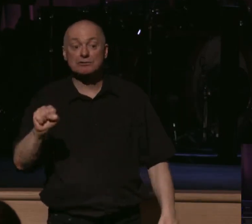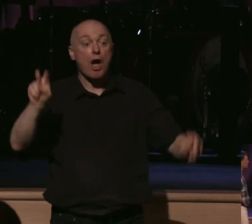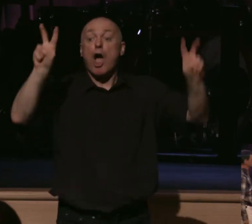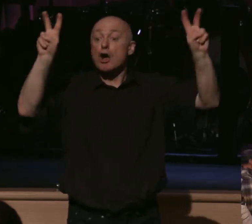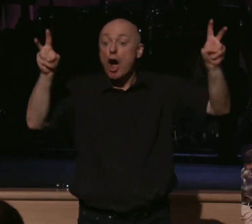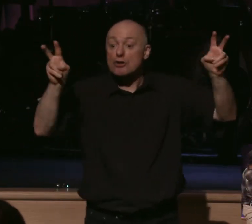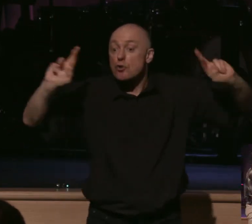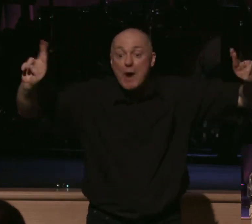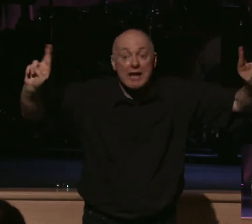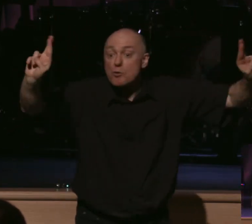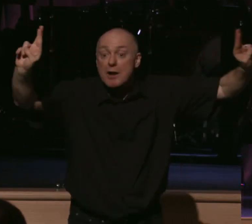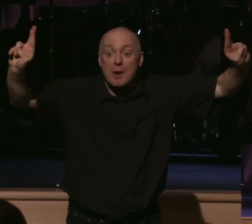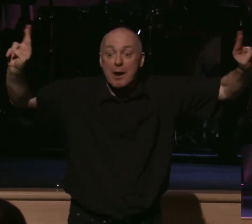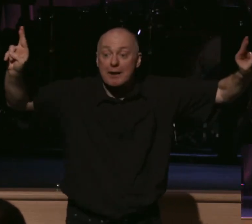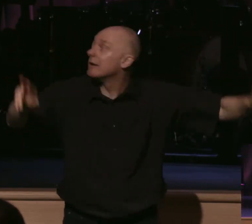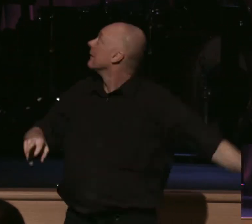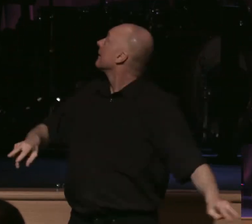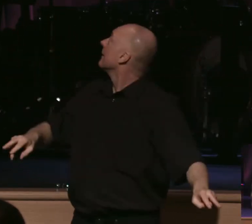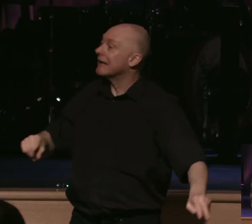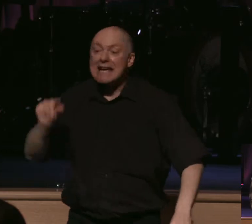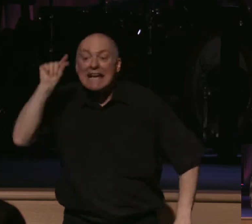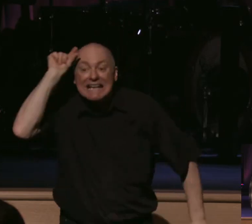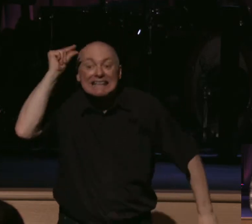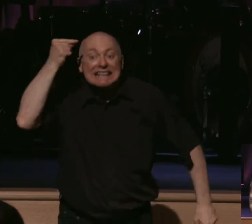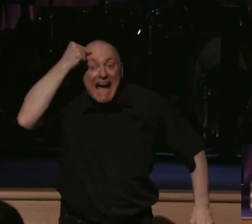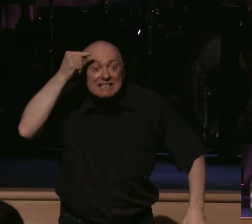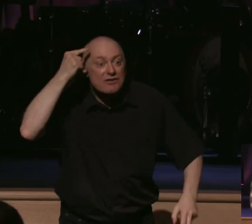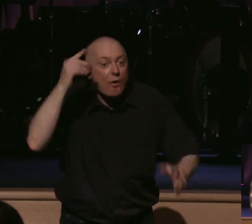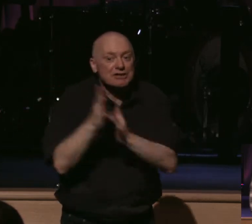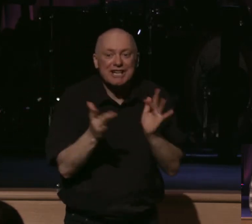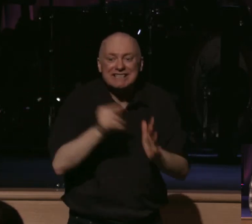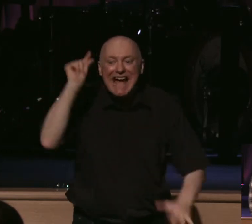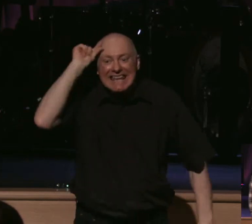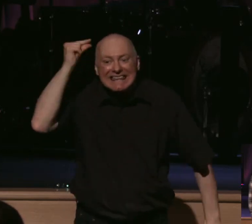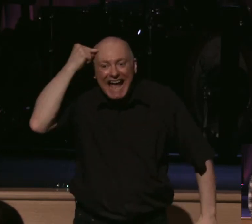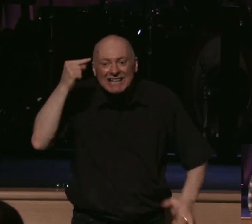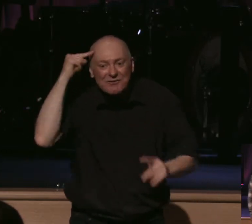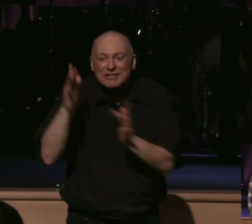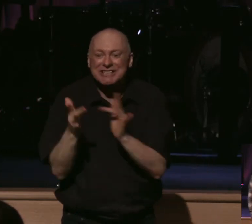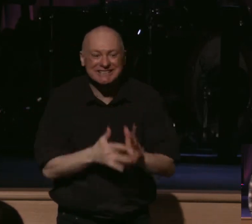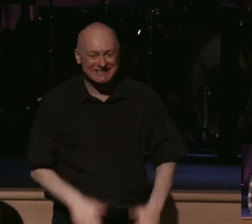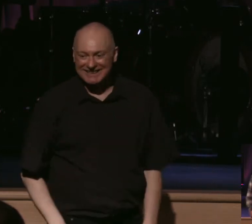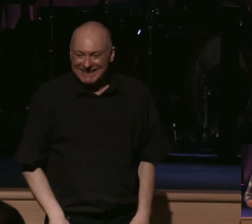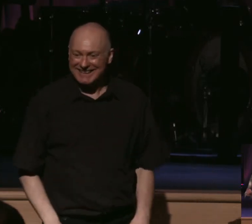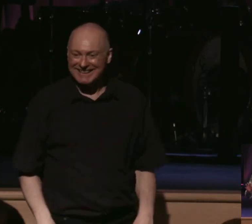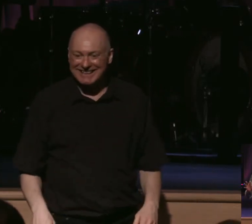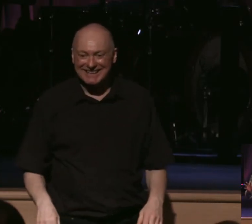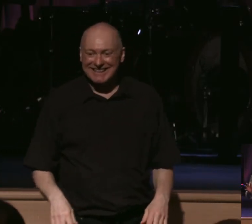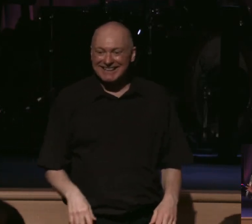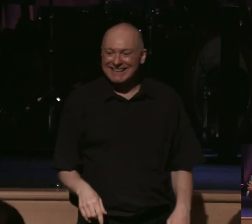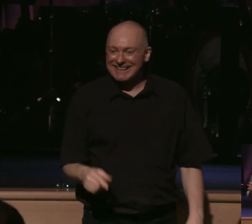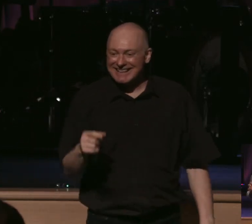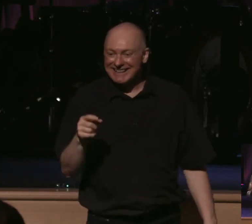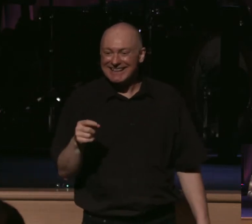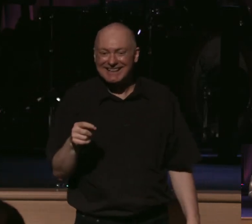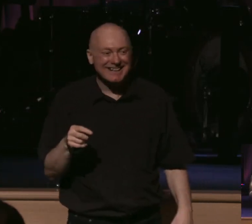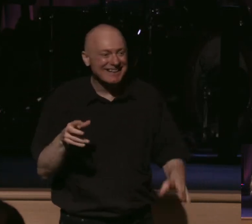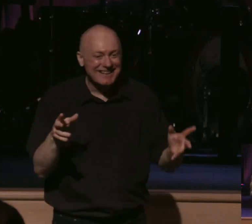On the screen beside me, here it is. Look at that. Nuts for Jesus. Yeah. All right, I think the 1115 service got that the most out of the